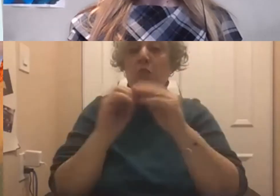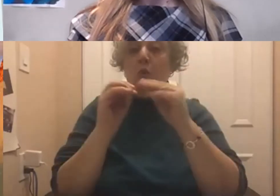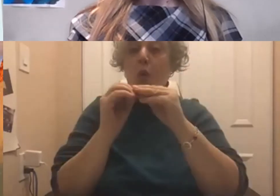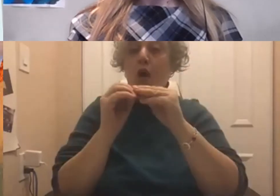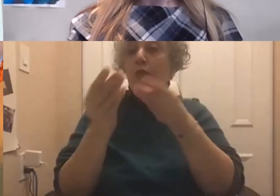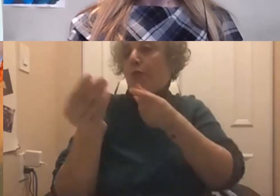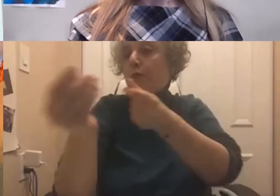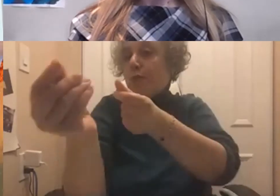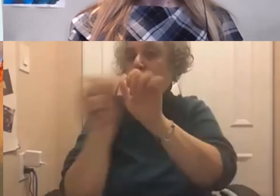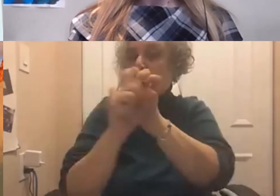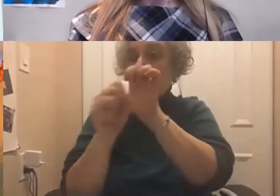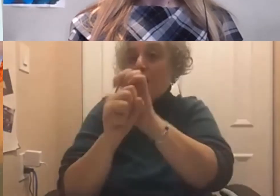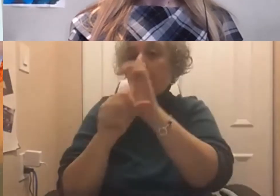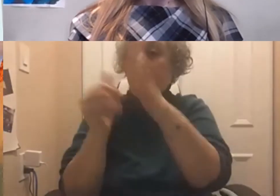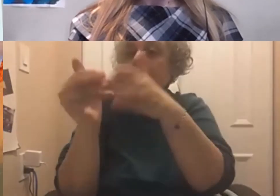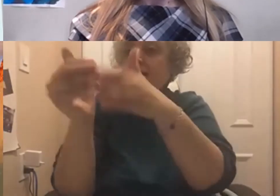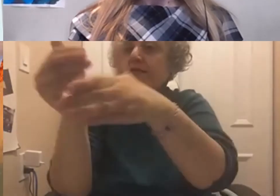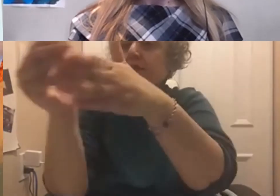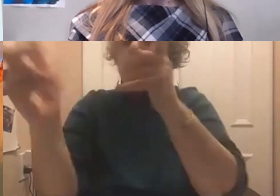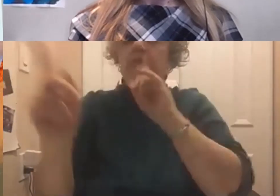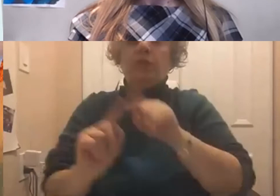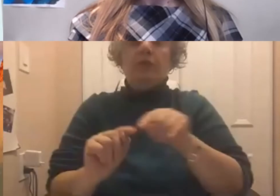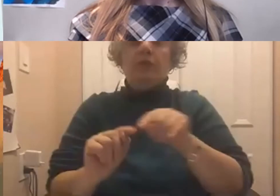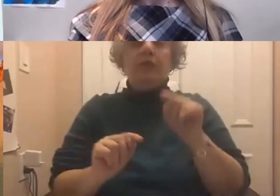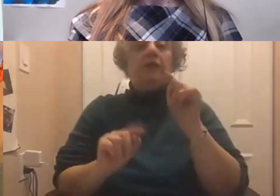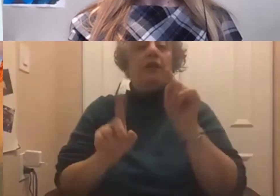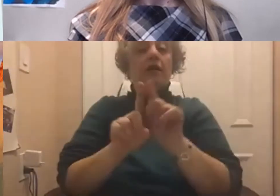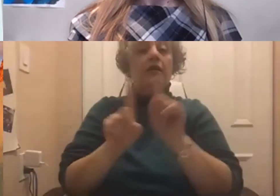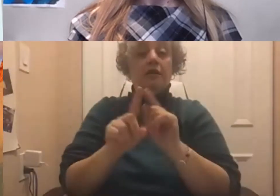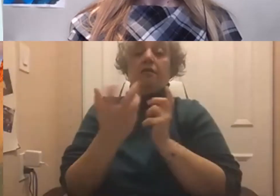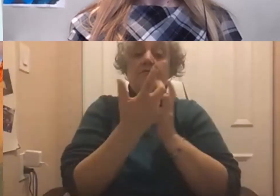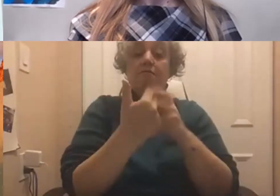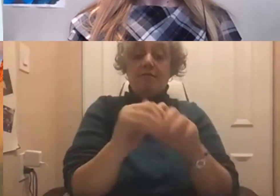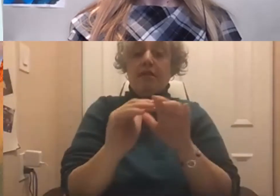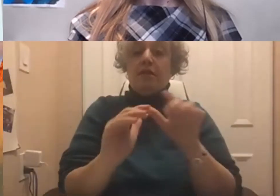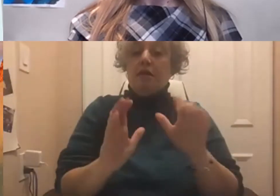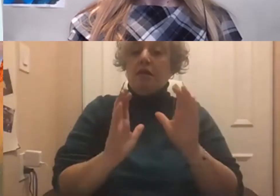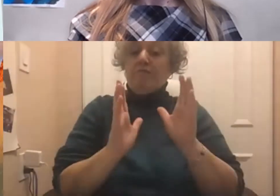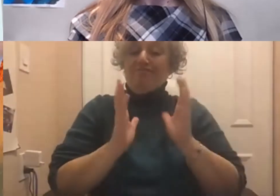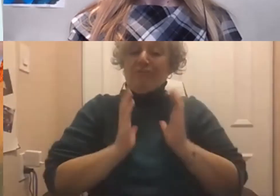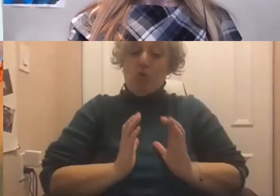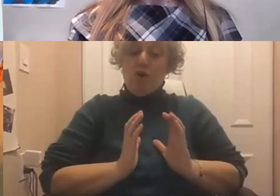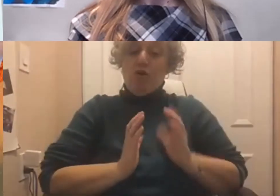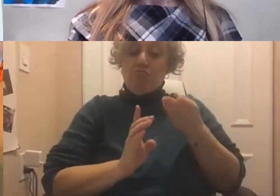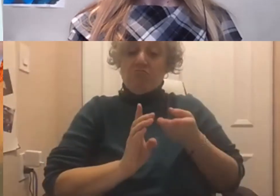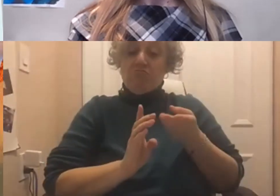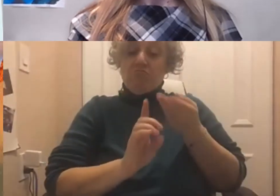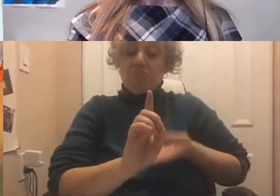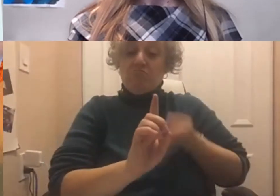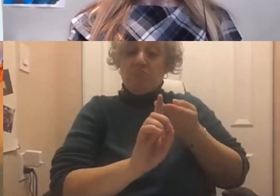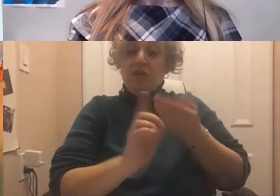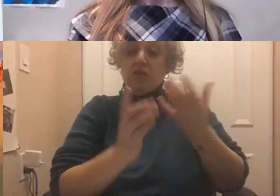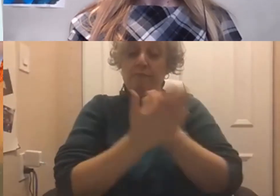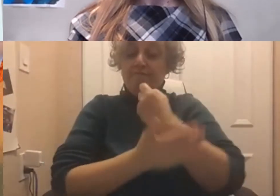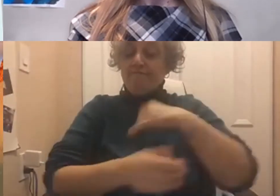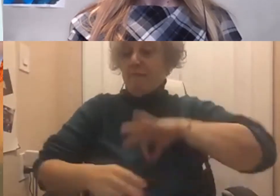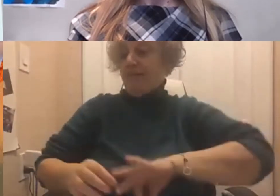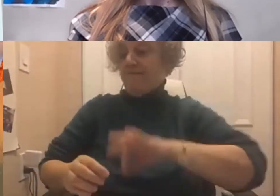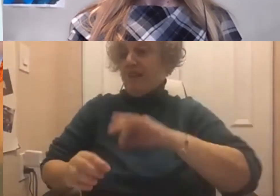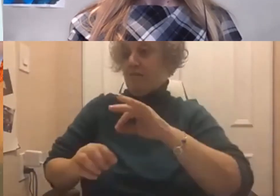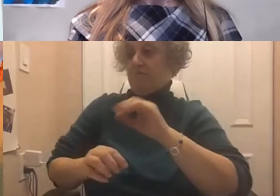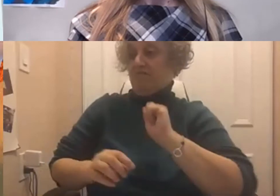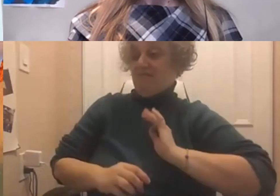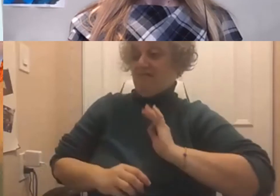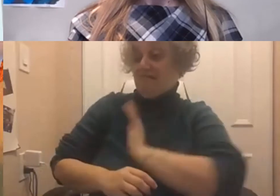using that consumerization to the advantage of the employee, being able to say, here are the